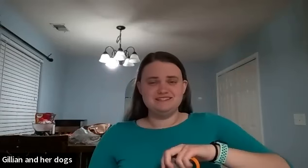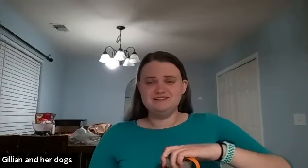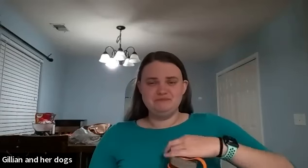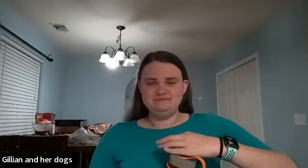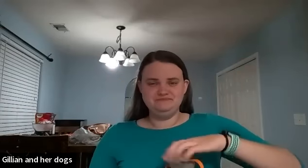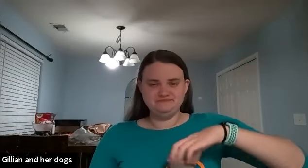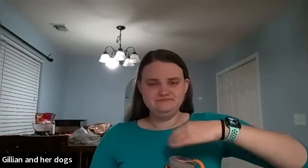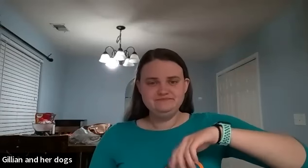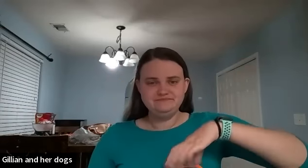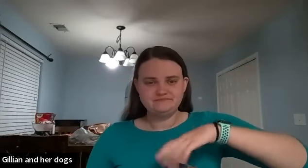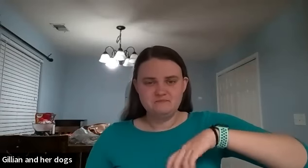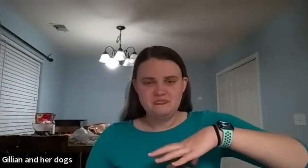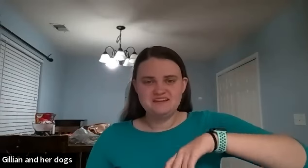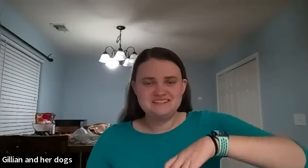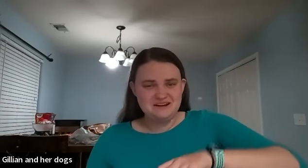excuse me so